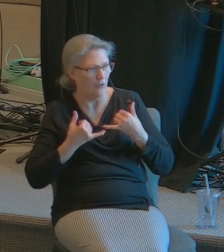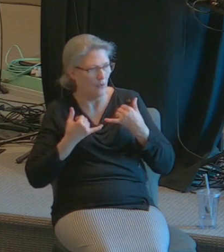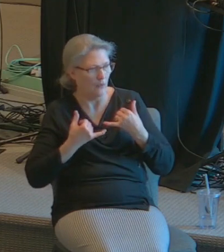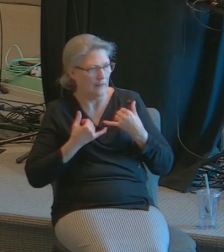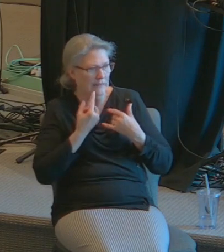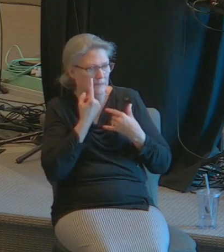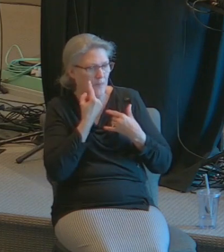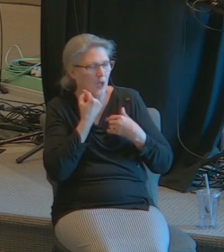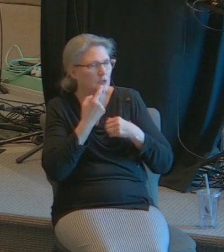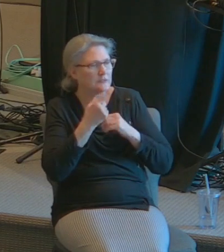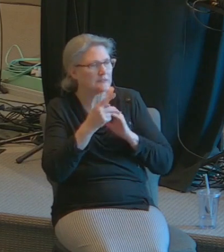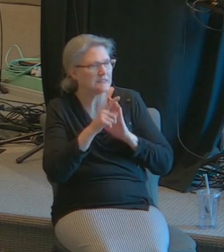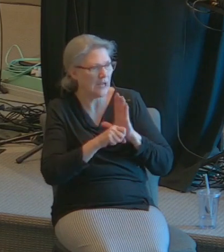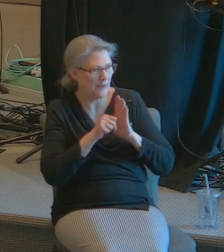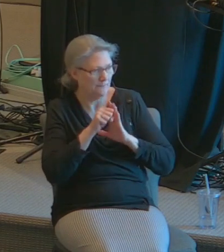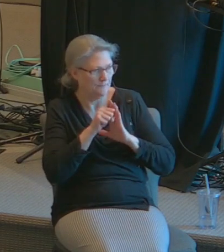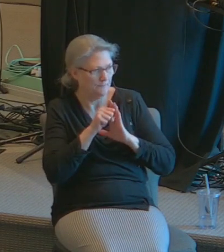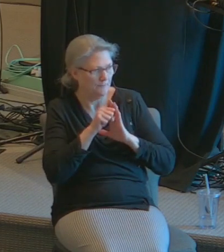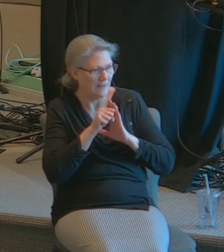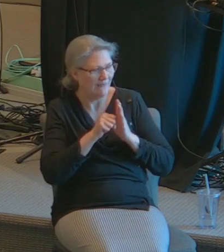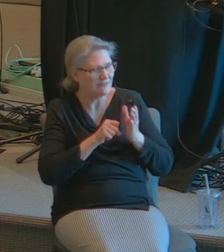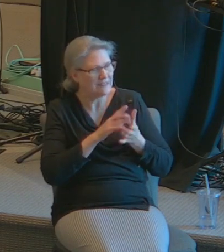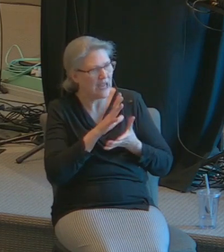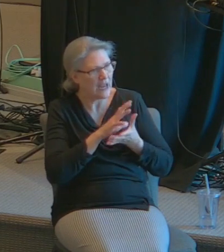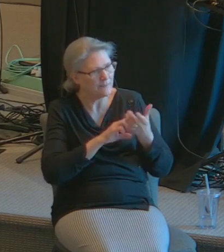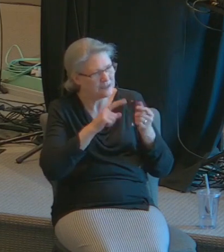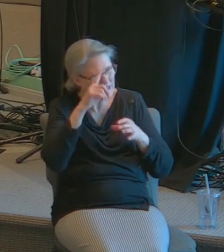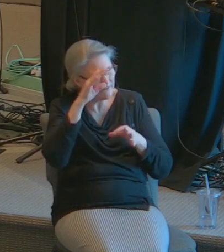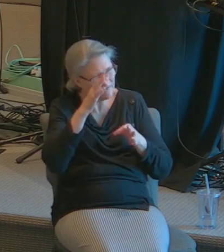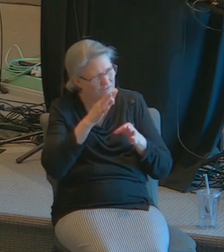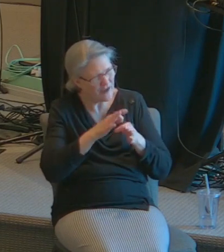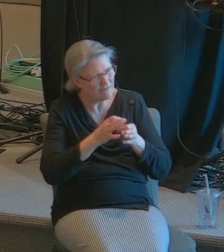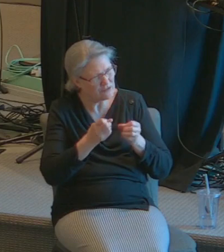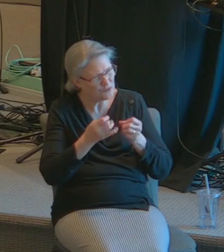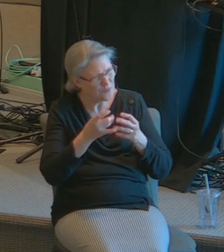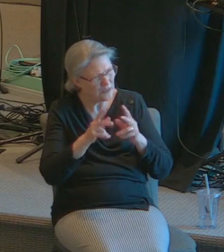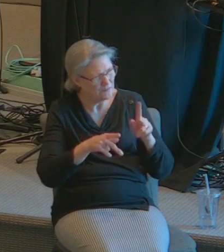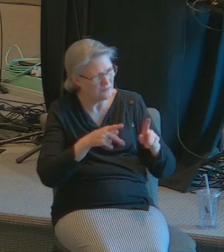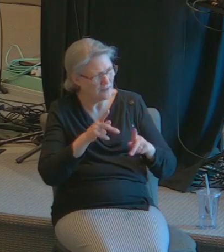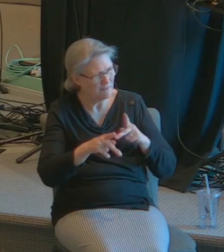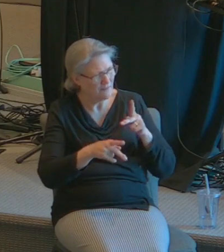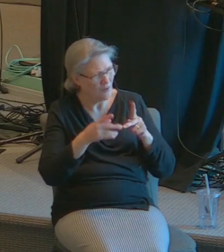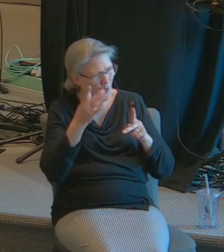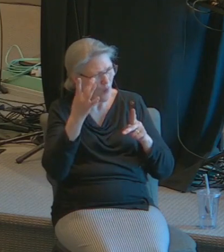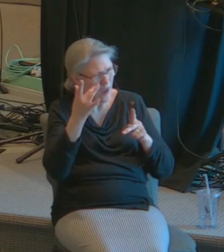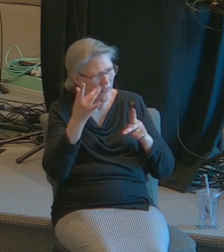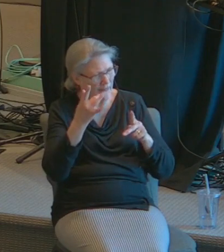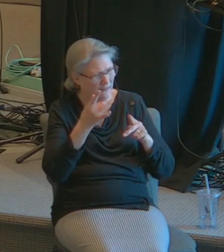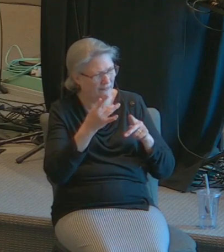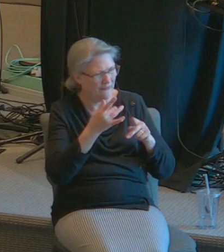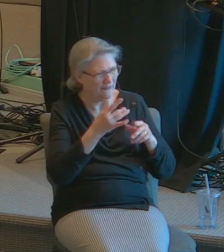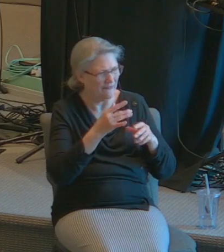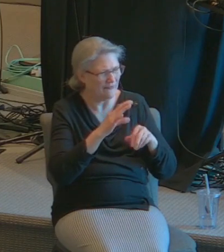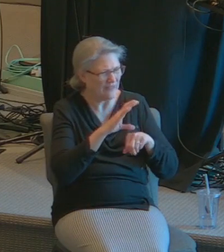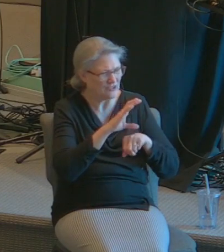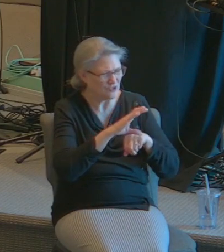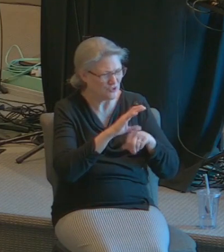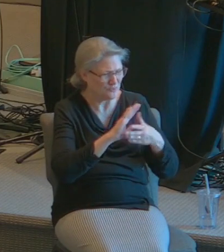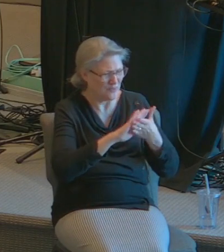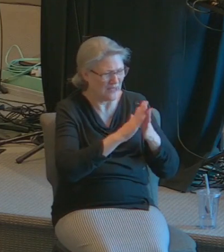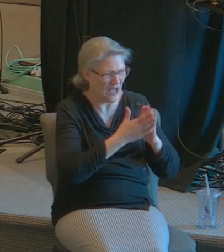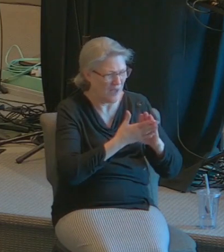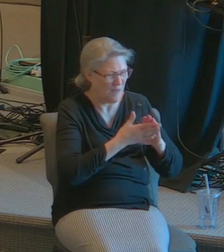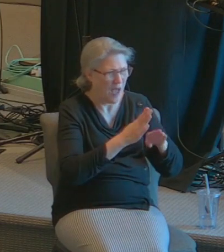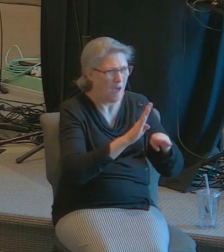have damaged the faith of so many because they are a business instead of